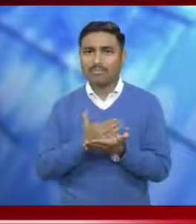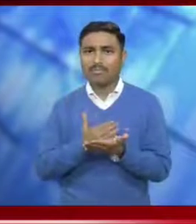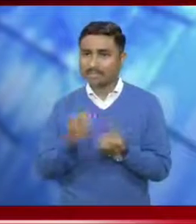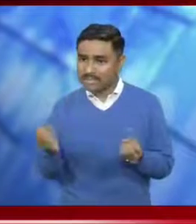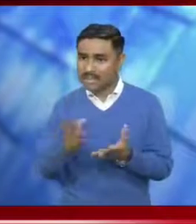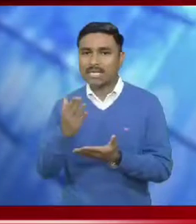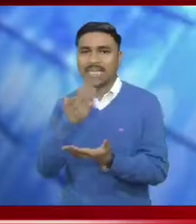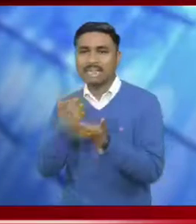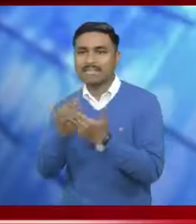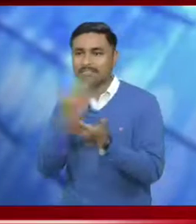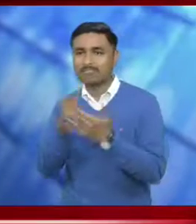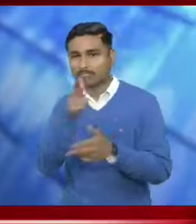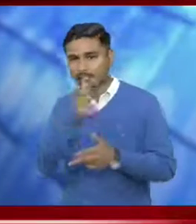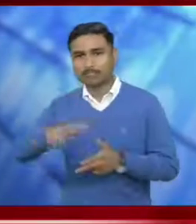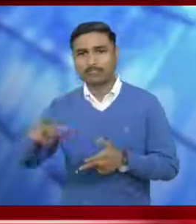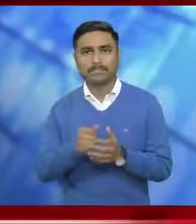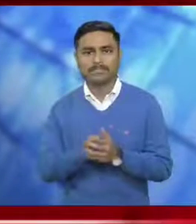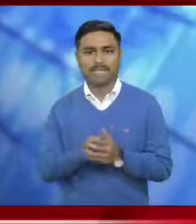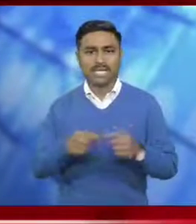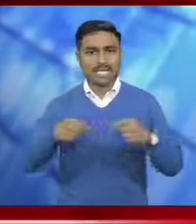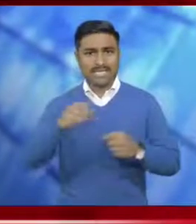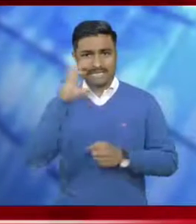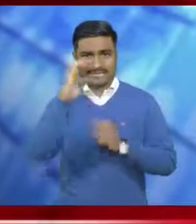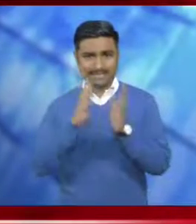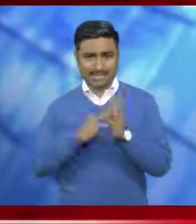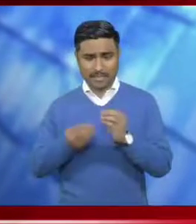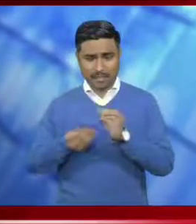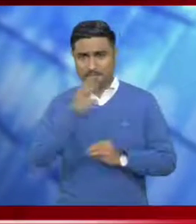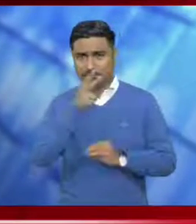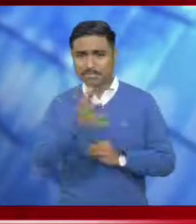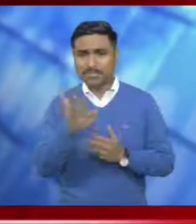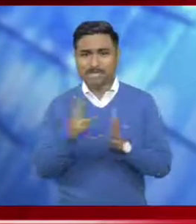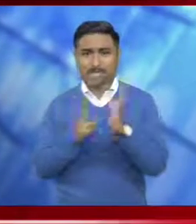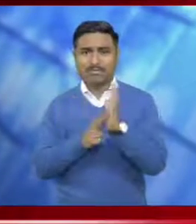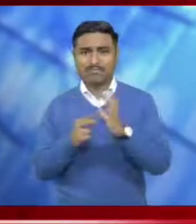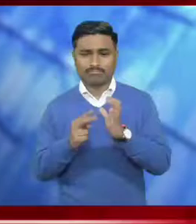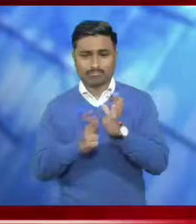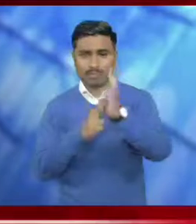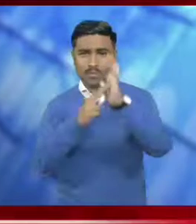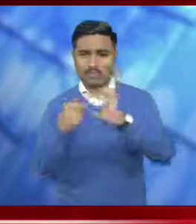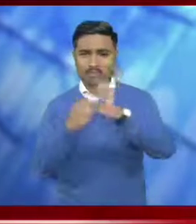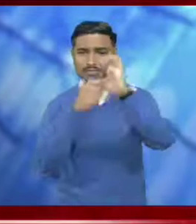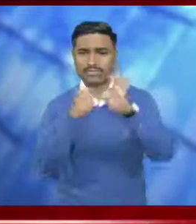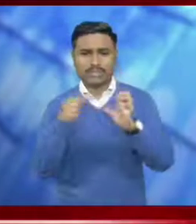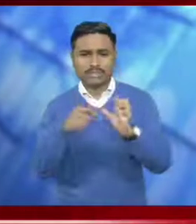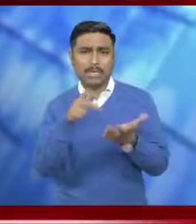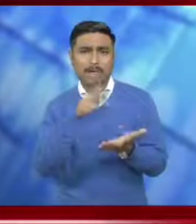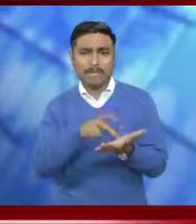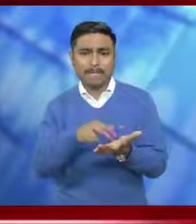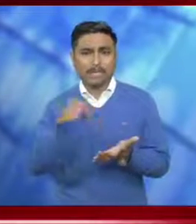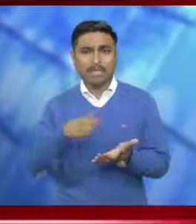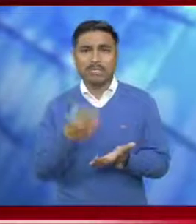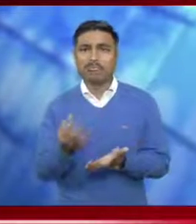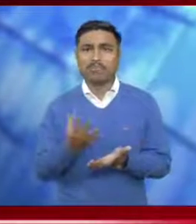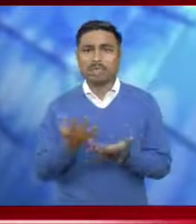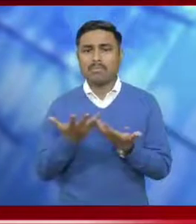food items from the North East region. The Chief Minister mentioned the North East region is now in the path of wider